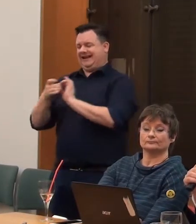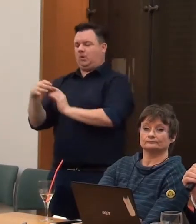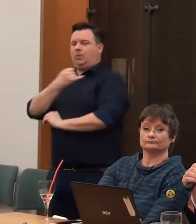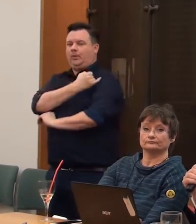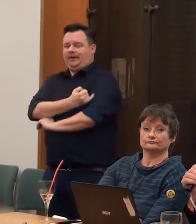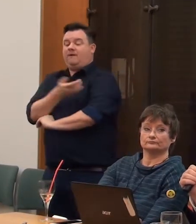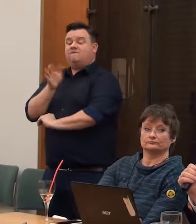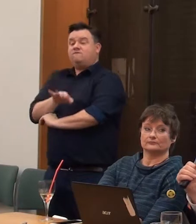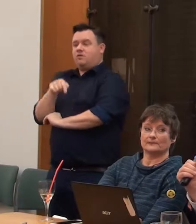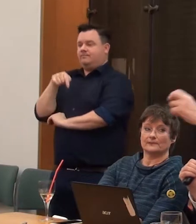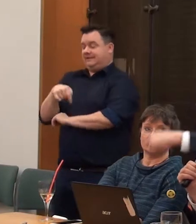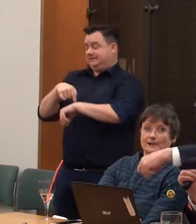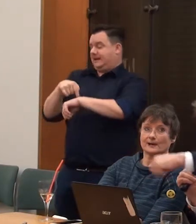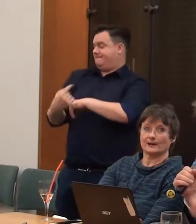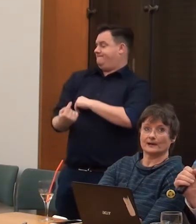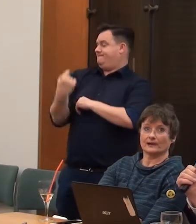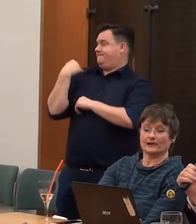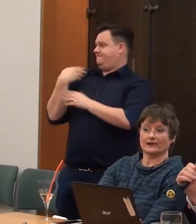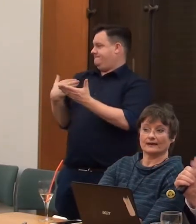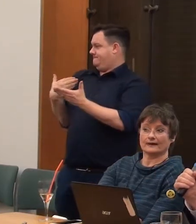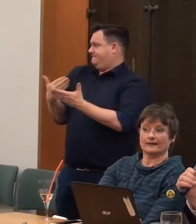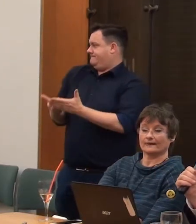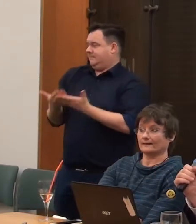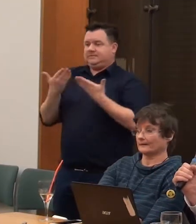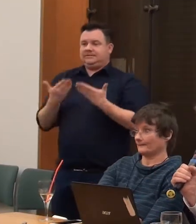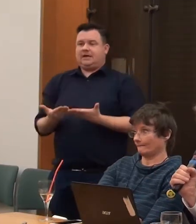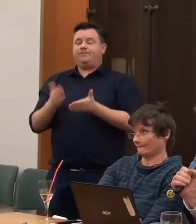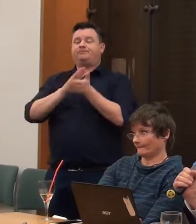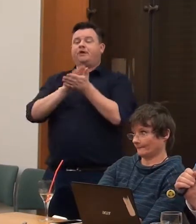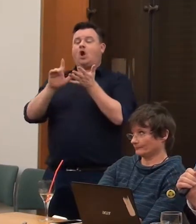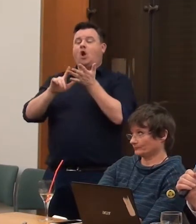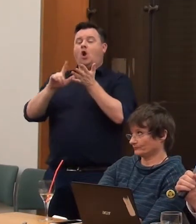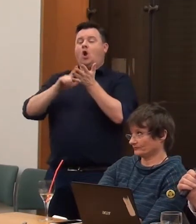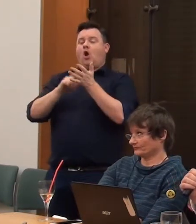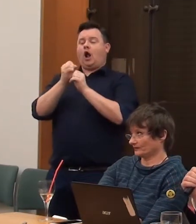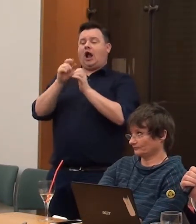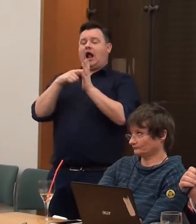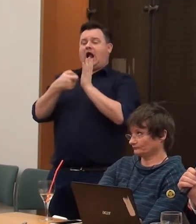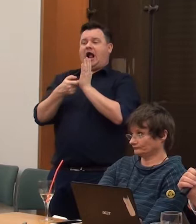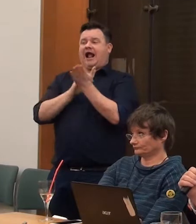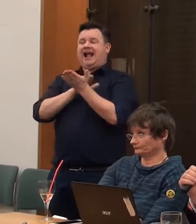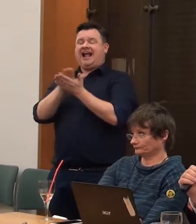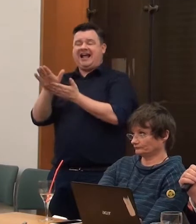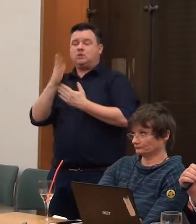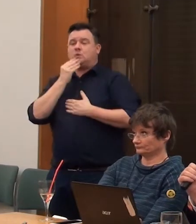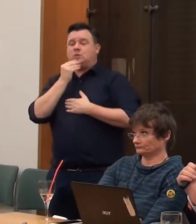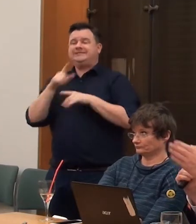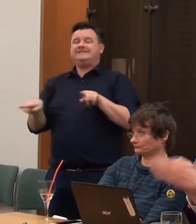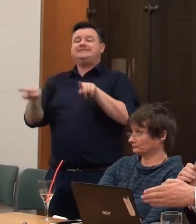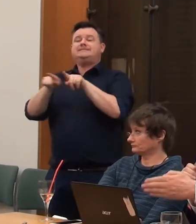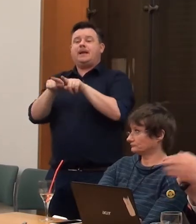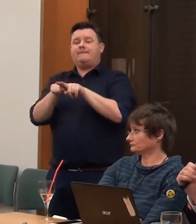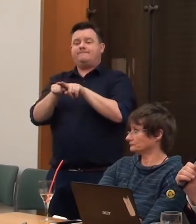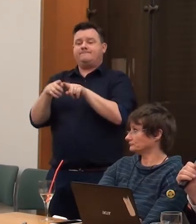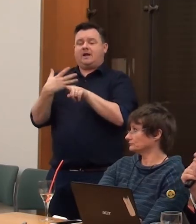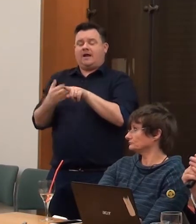comes from all those times right through to today. Hogarth also uses this in a morrow. This has been in many of his cartoons and pictures. Here